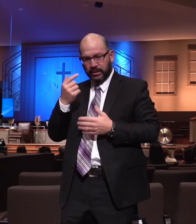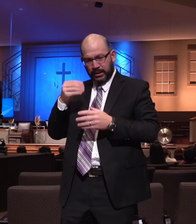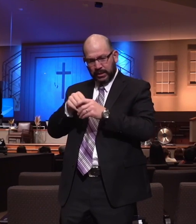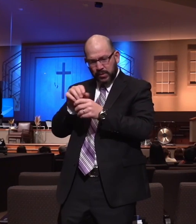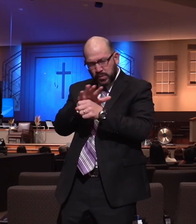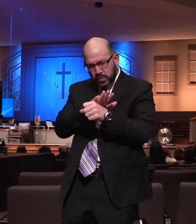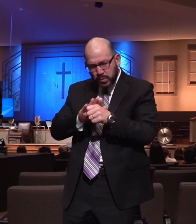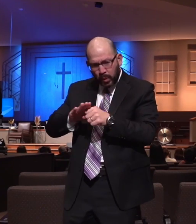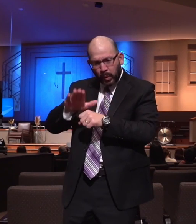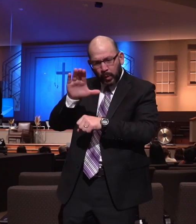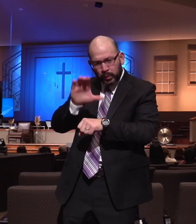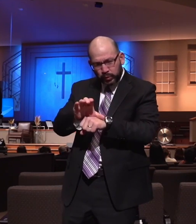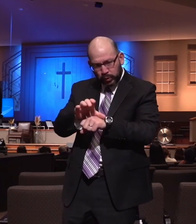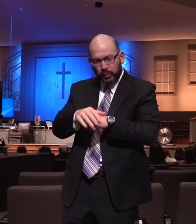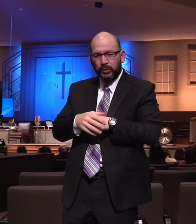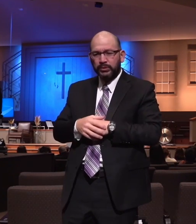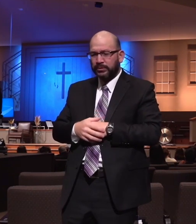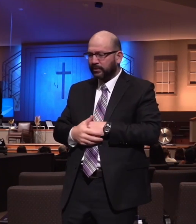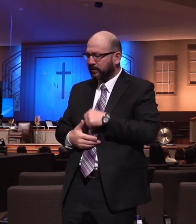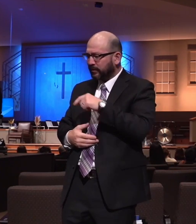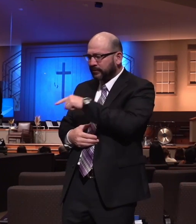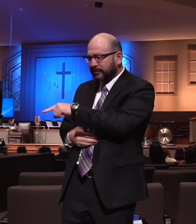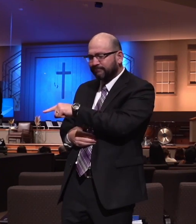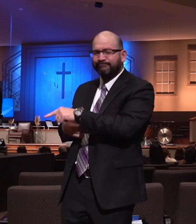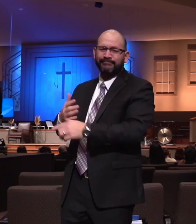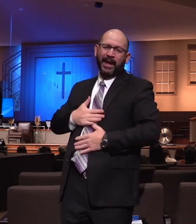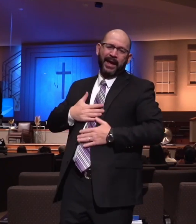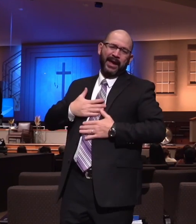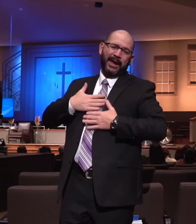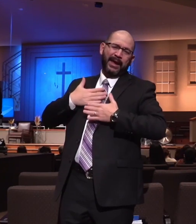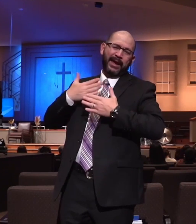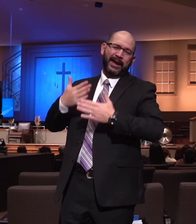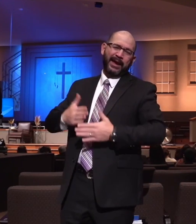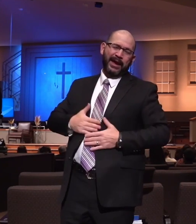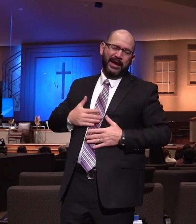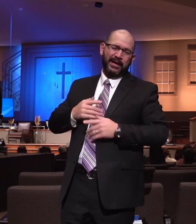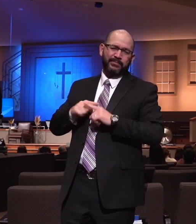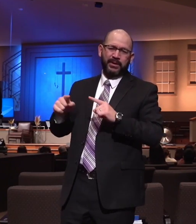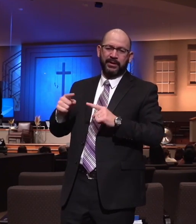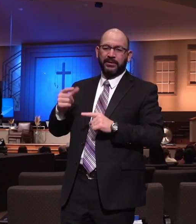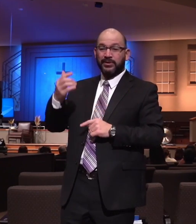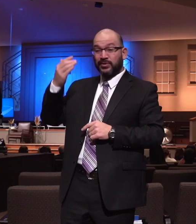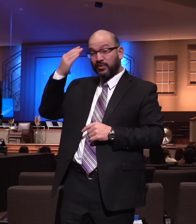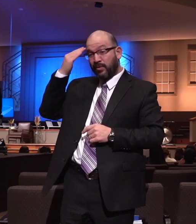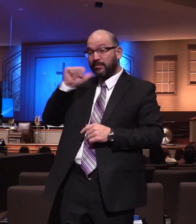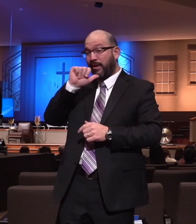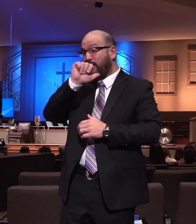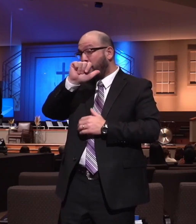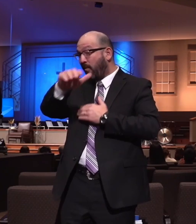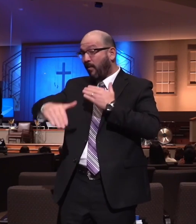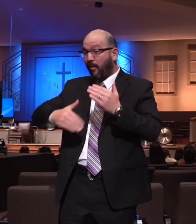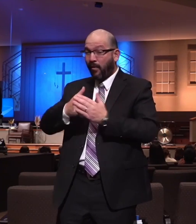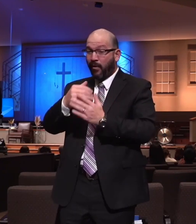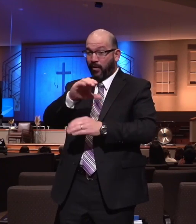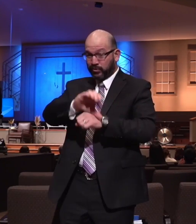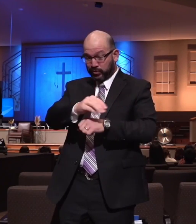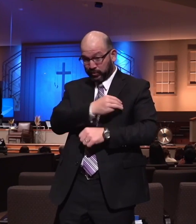to give him cause for rejoicing, yet he knew that not all the church members were living consistently.